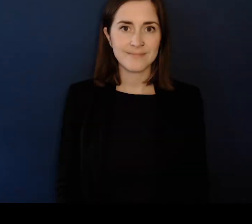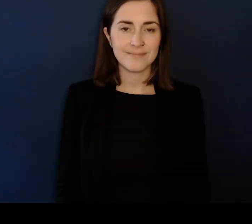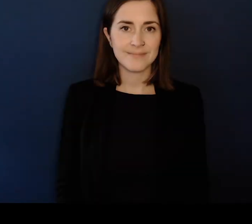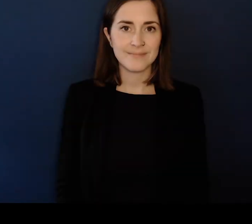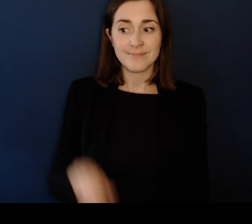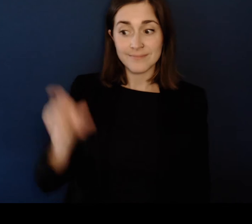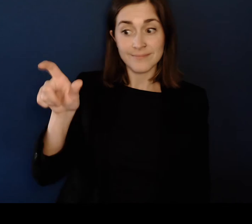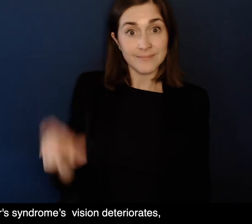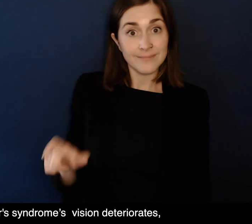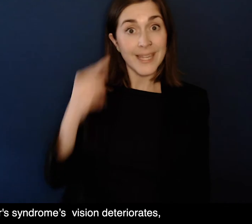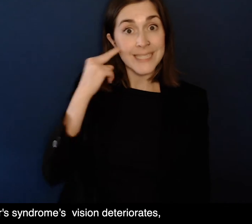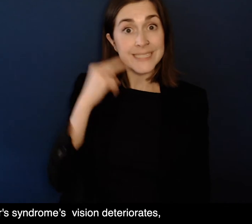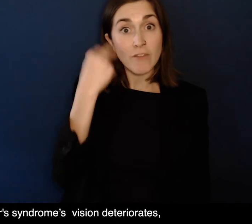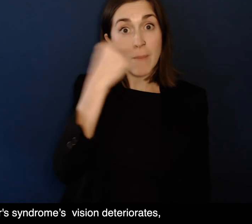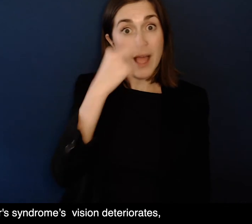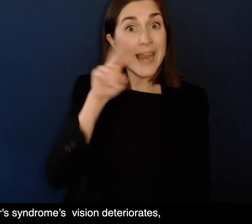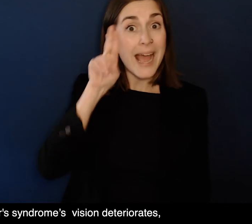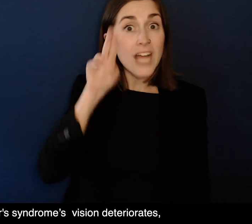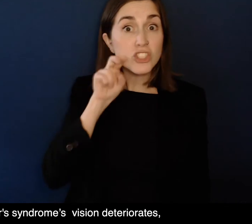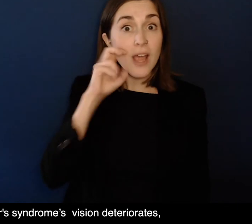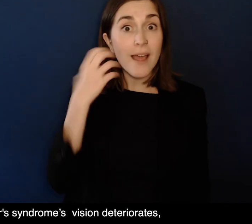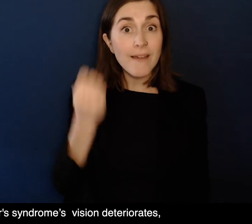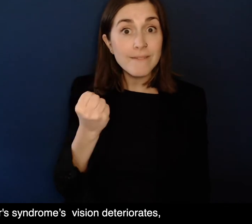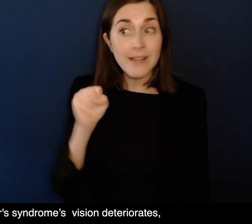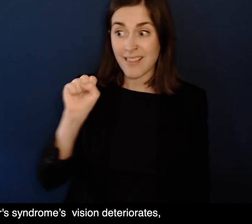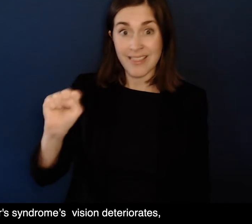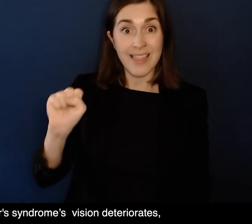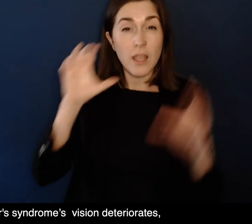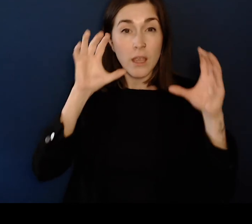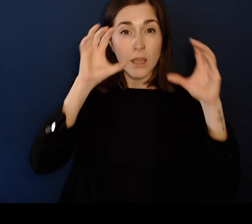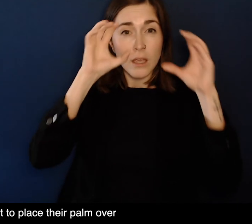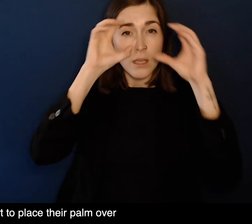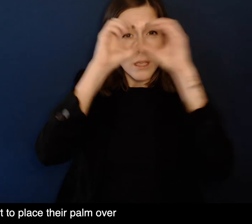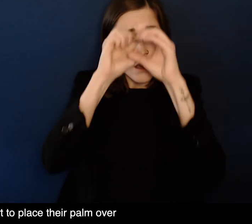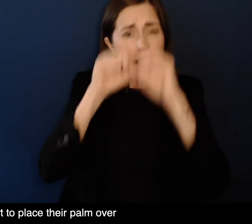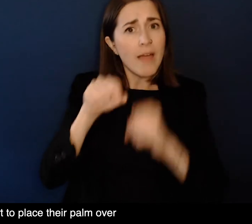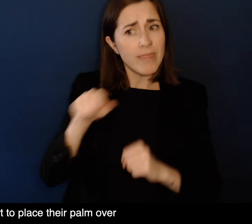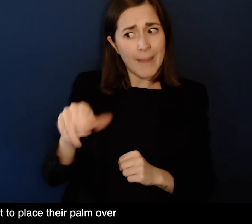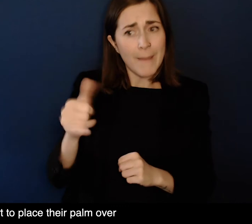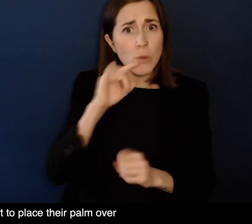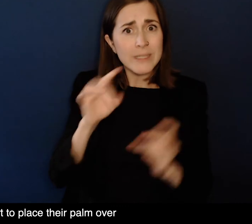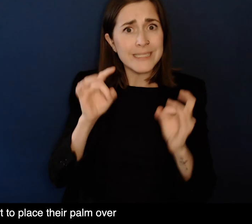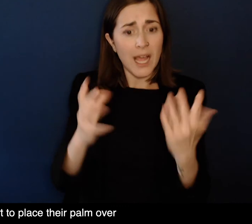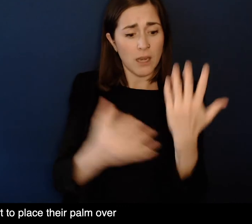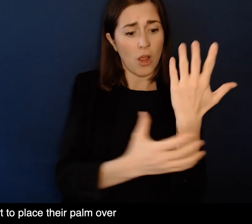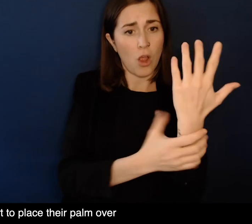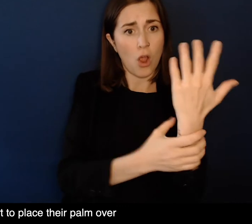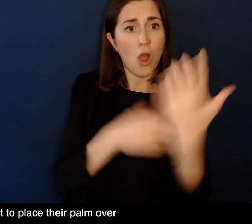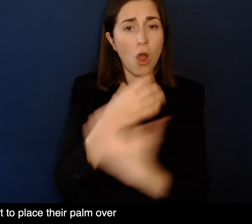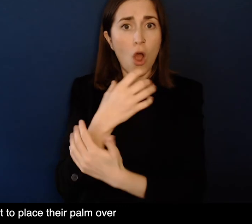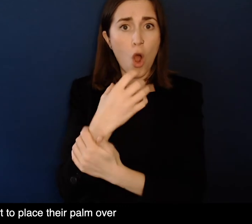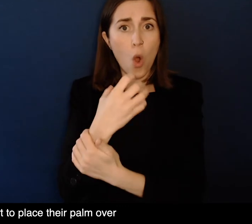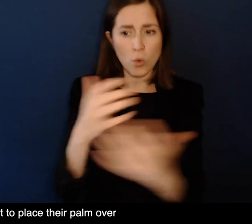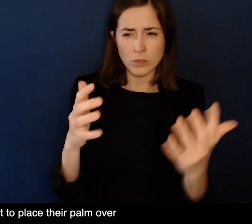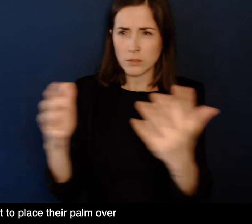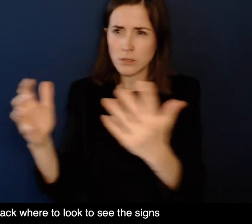signing As a person with Usher's syndrome's vision deteriorates They may start to place their palm over the wrists of